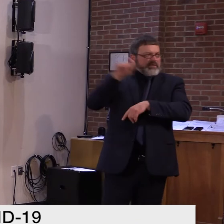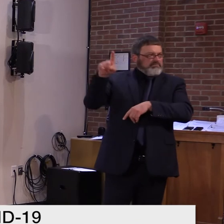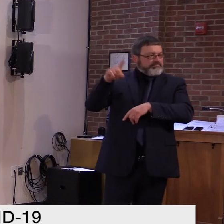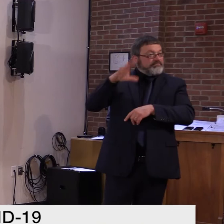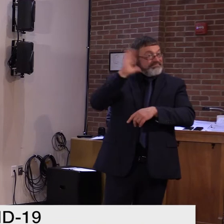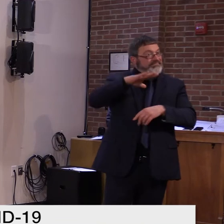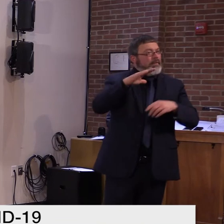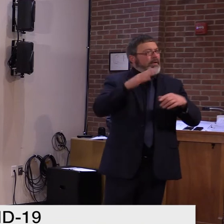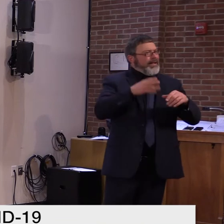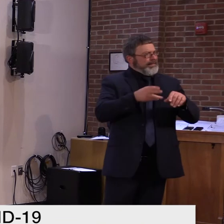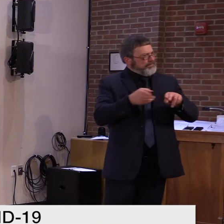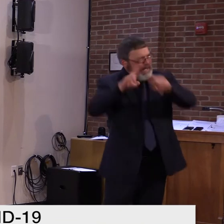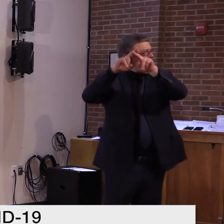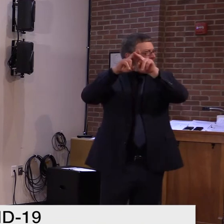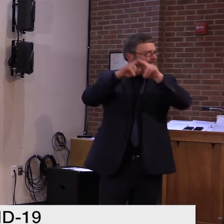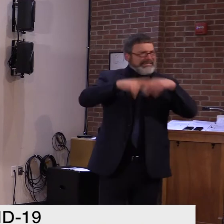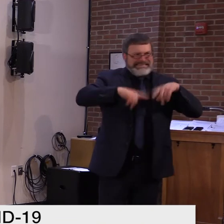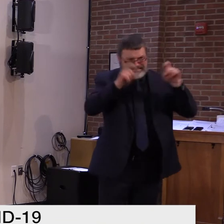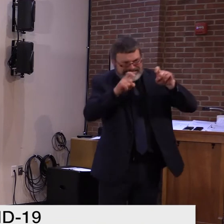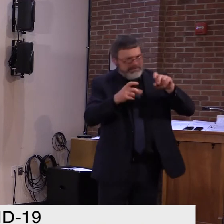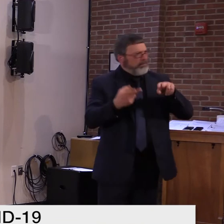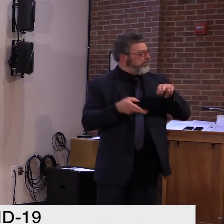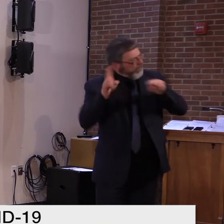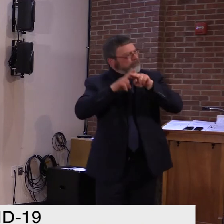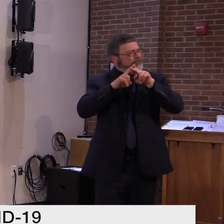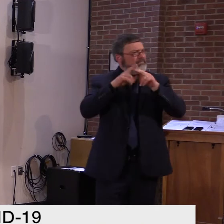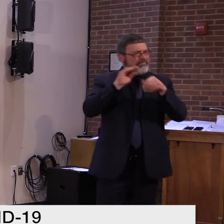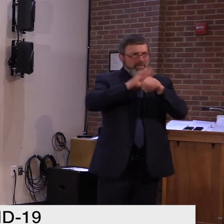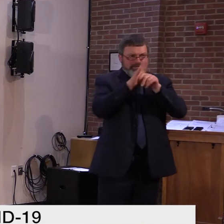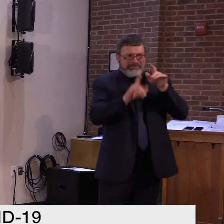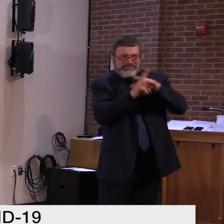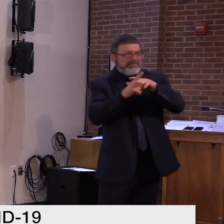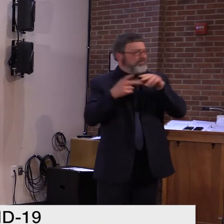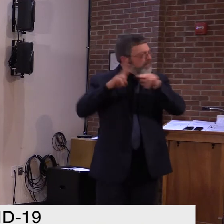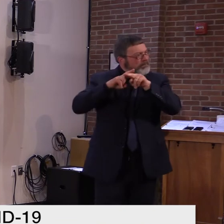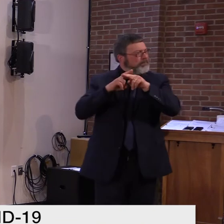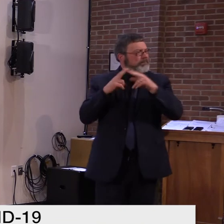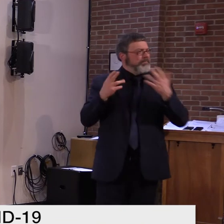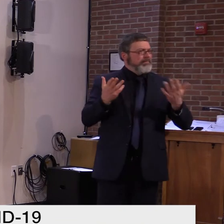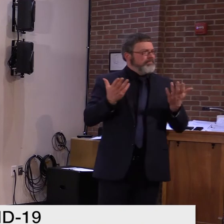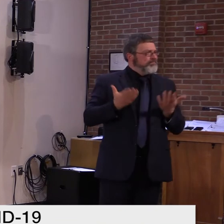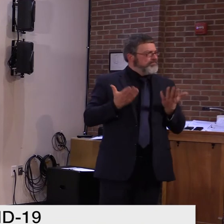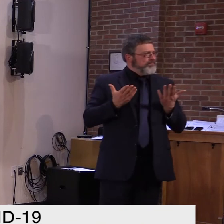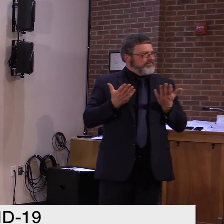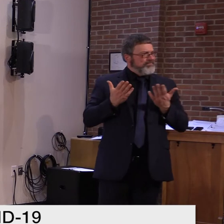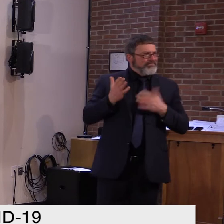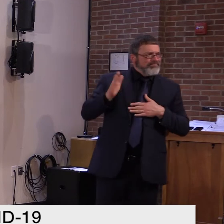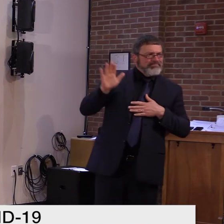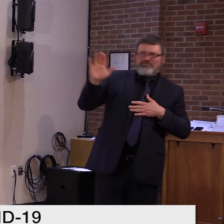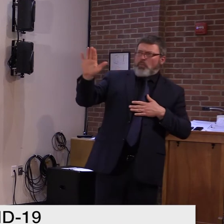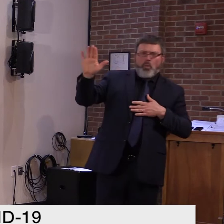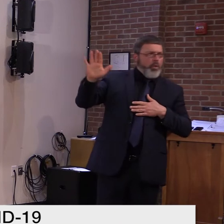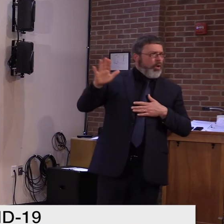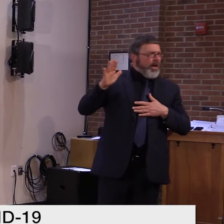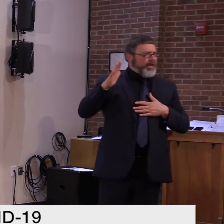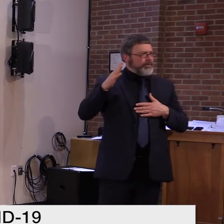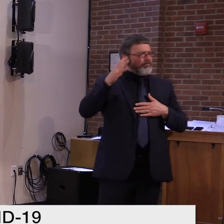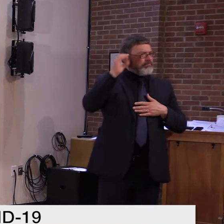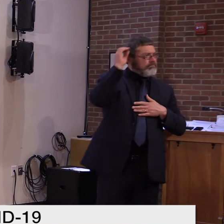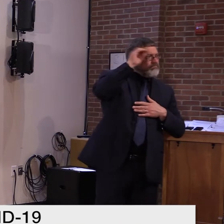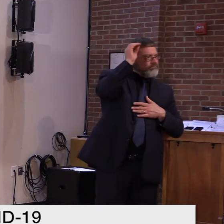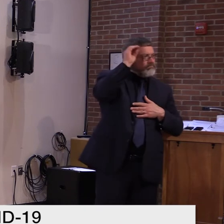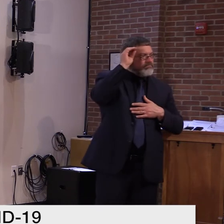Or do we, I mean, is there any sense that the virus is a lot more prevalent throughout the state right now that we maybe were not catching it